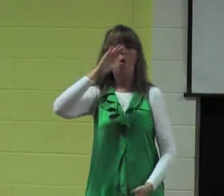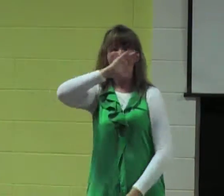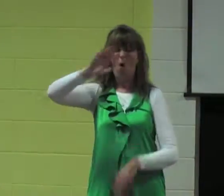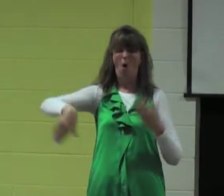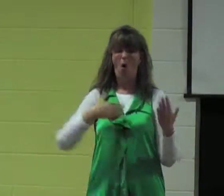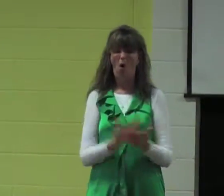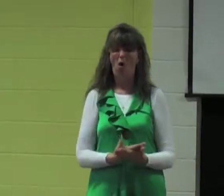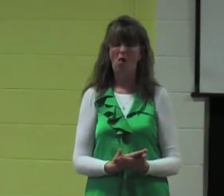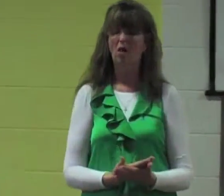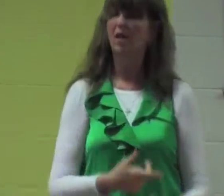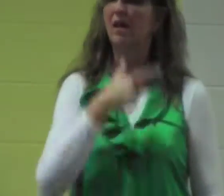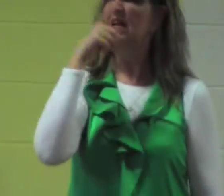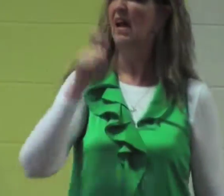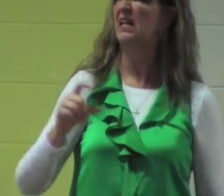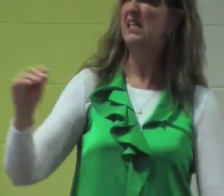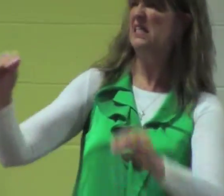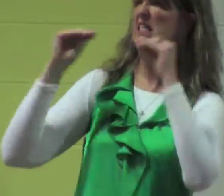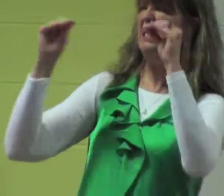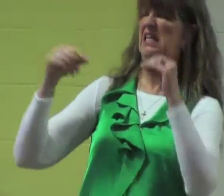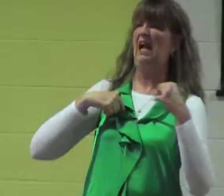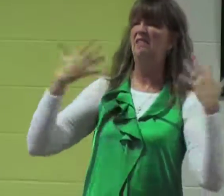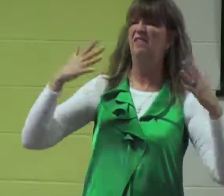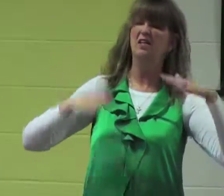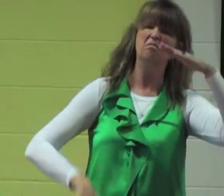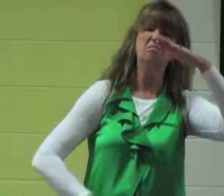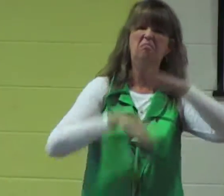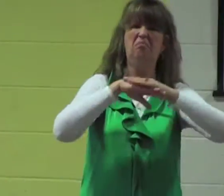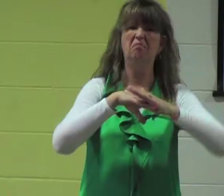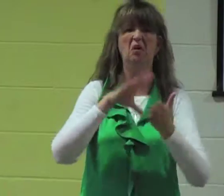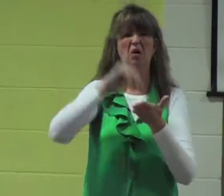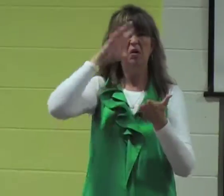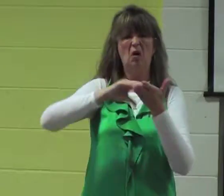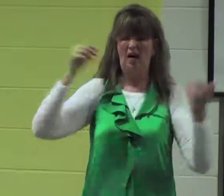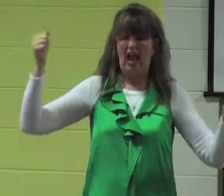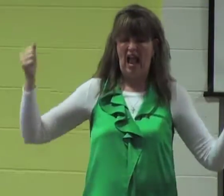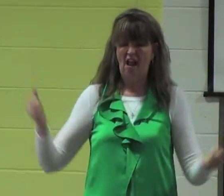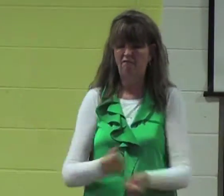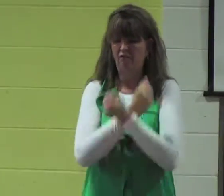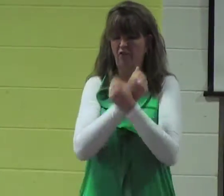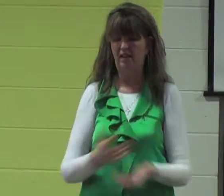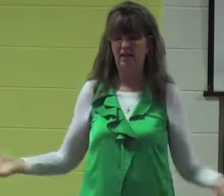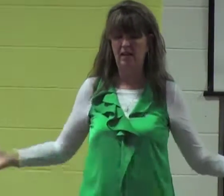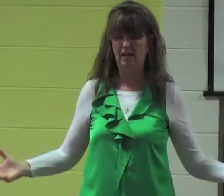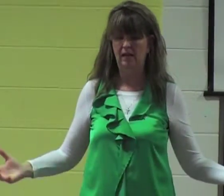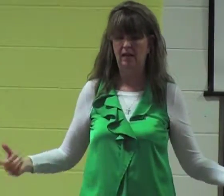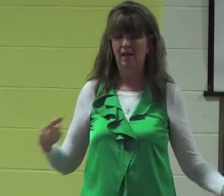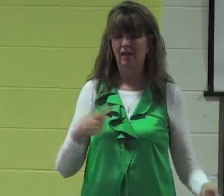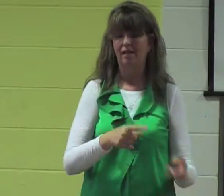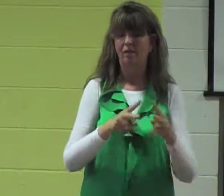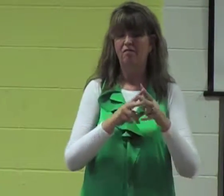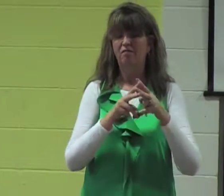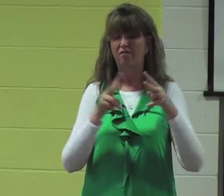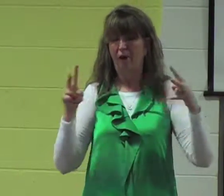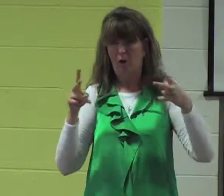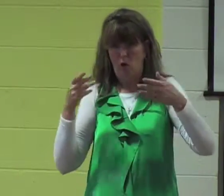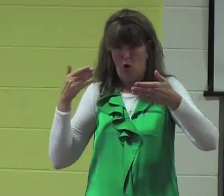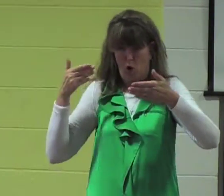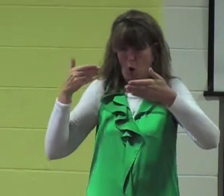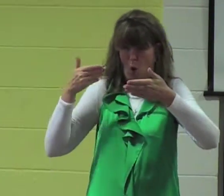and know-it-alls. I don't need you. I don't need any more teaching. We know it all. We know everything.